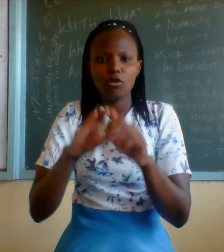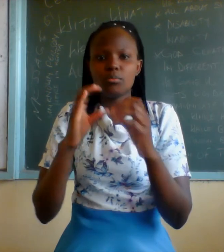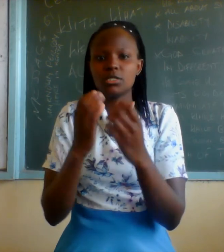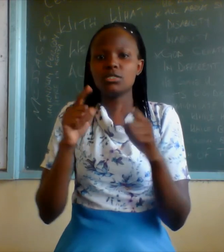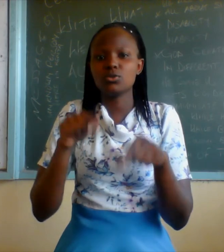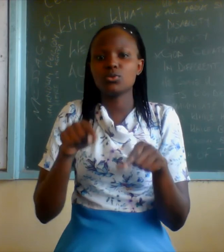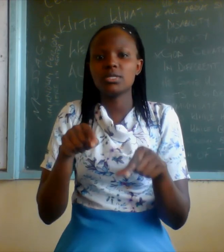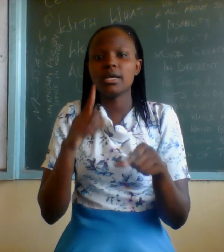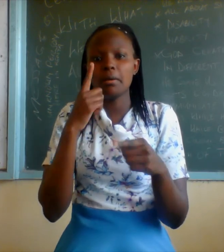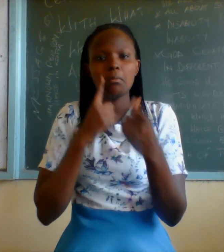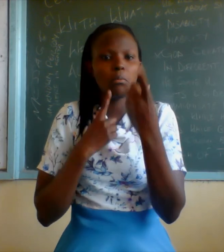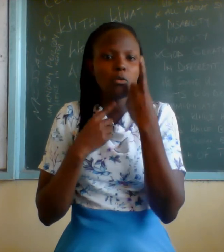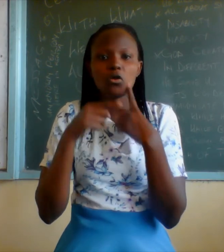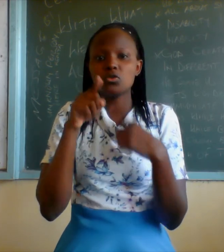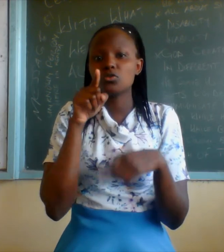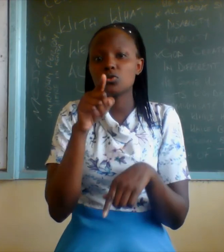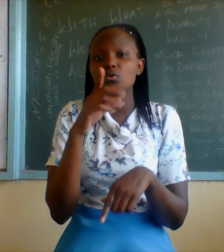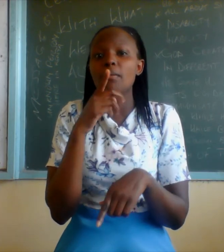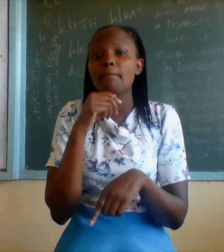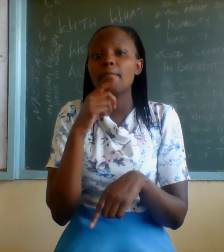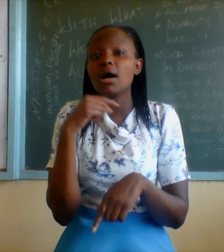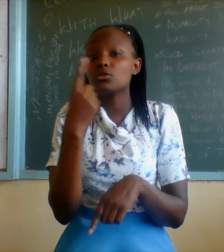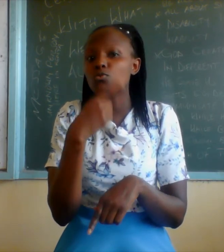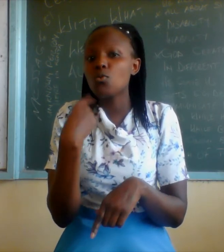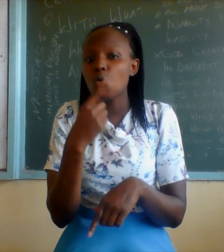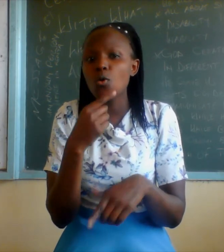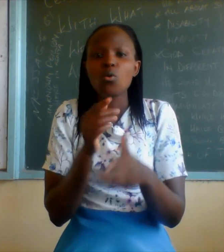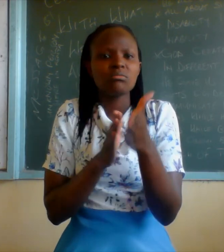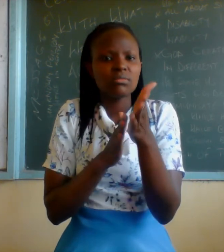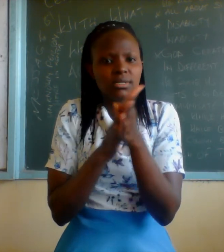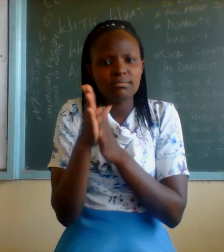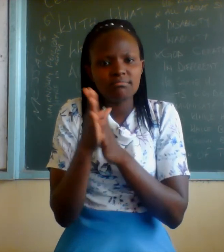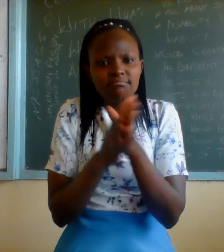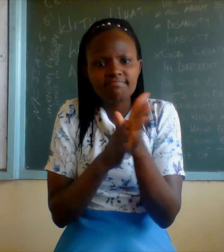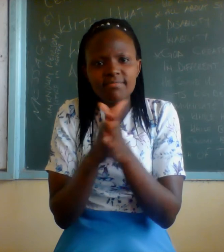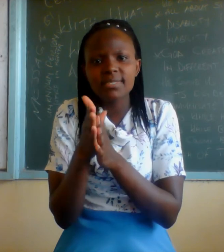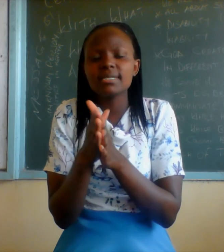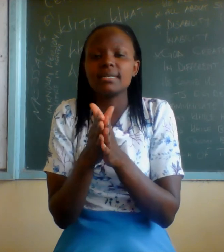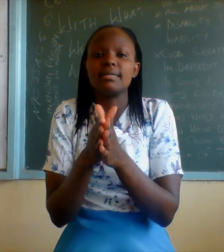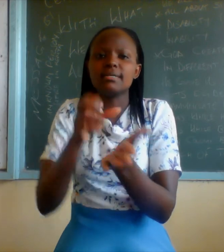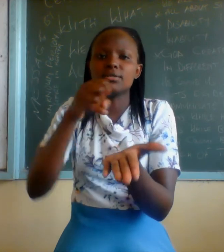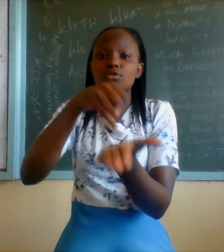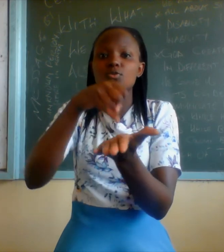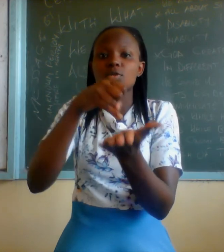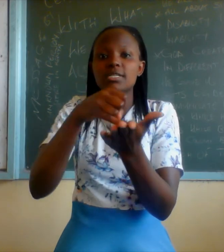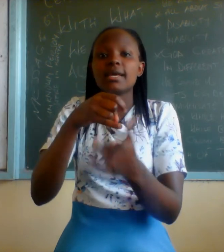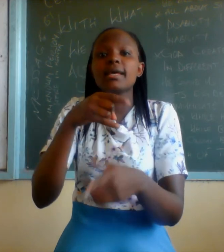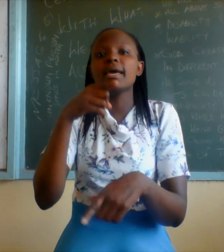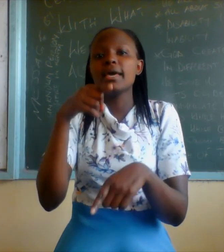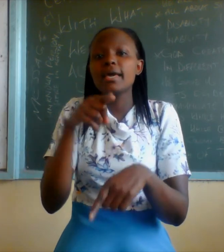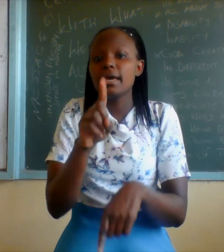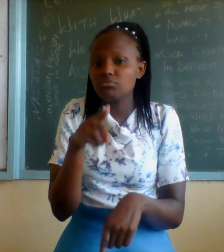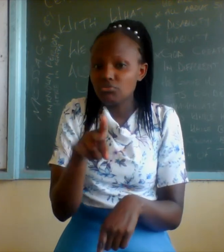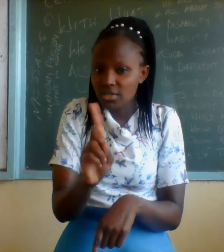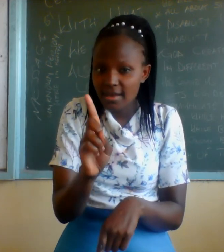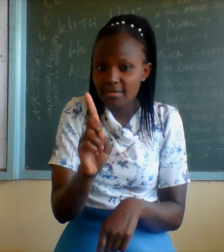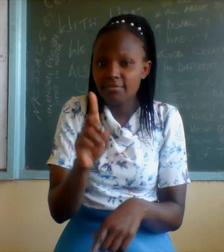you as a man who passionately immersed himself into the lives of many deaf people